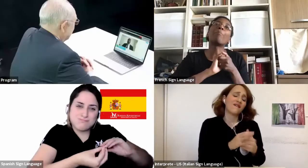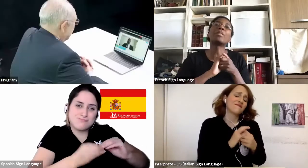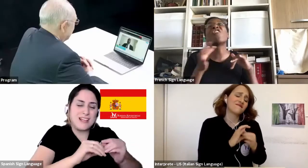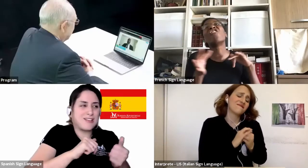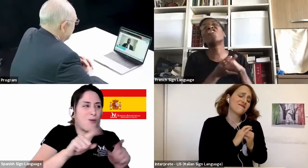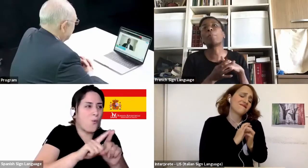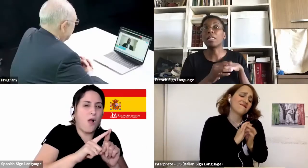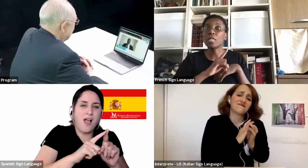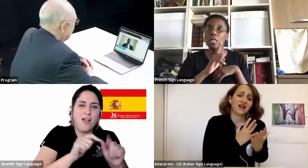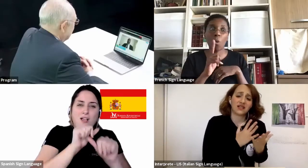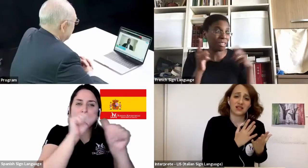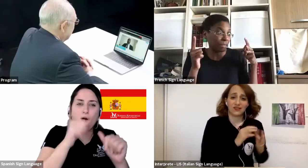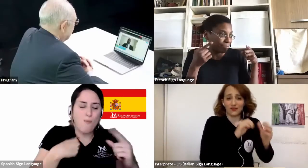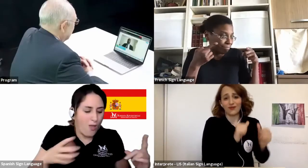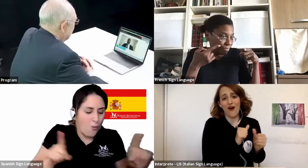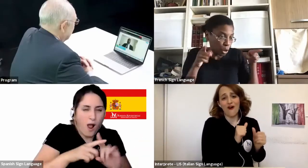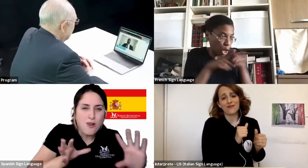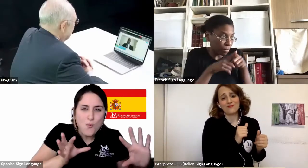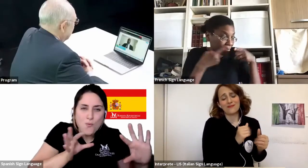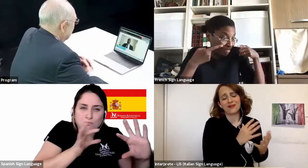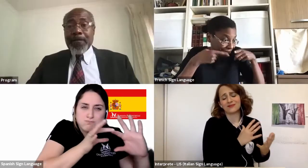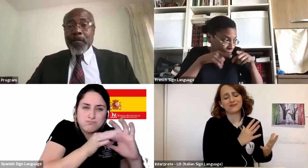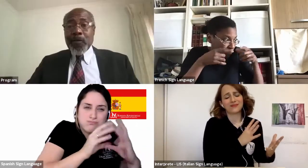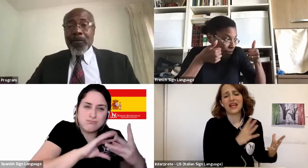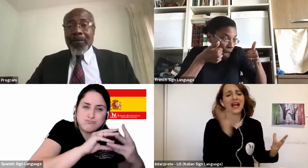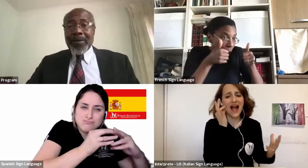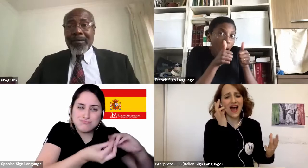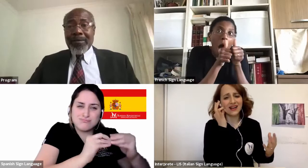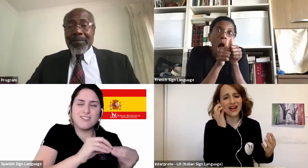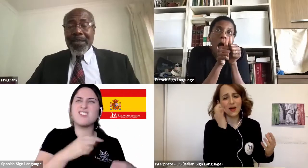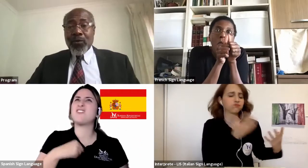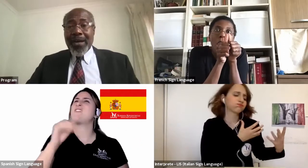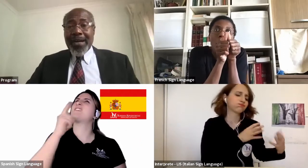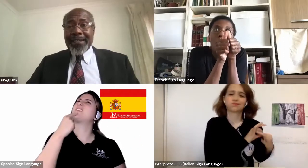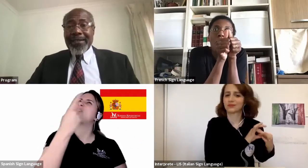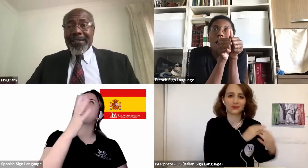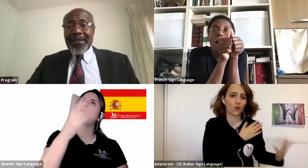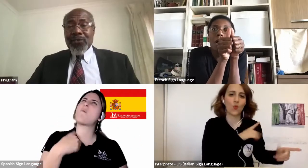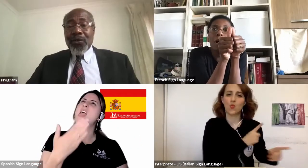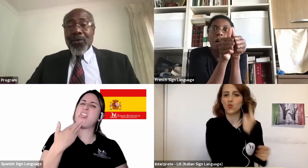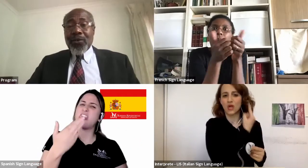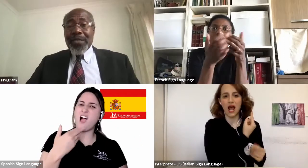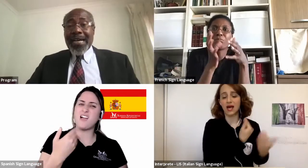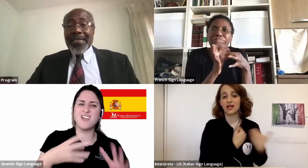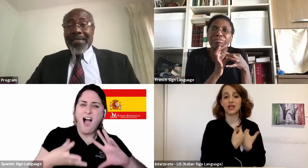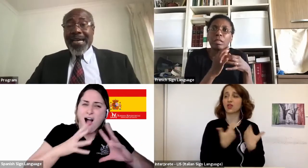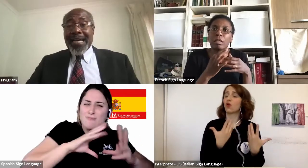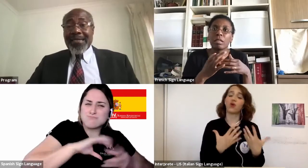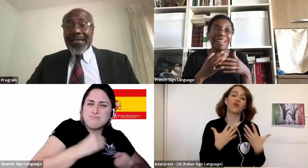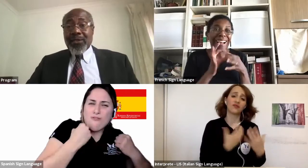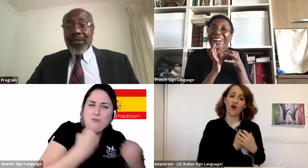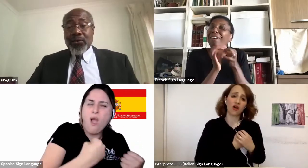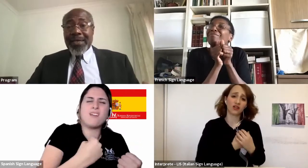are the questions that I would ask God. But why? But why? So that's